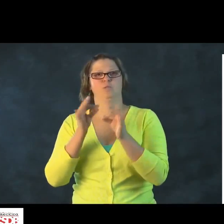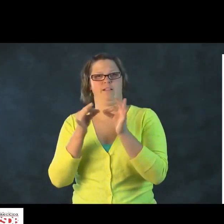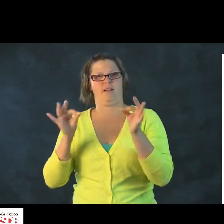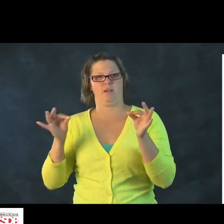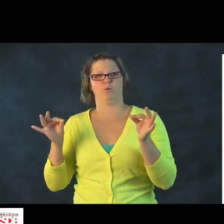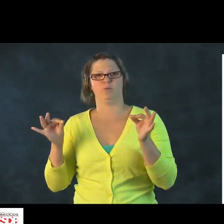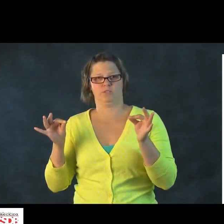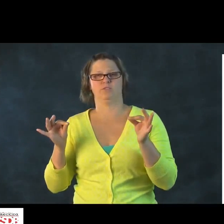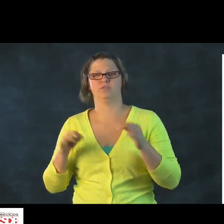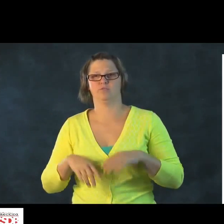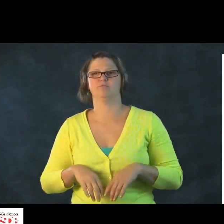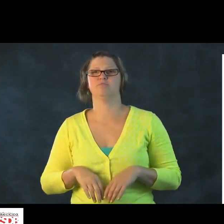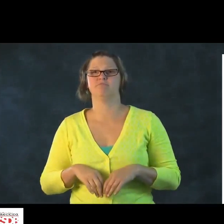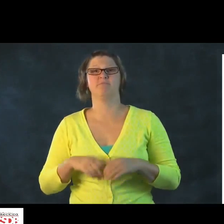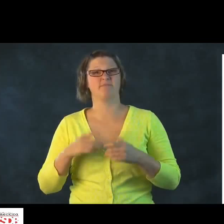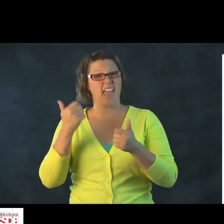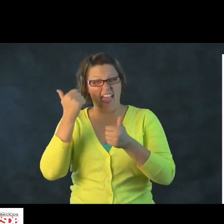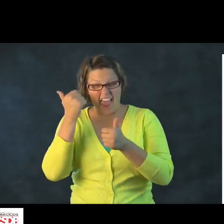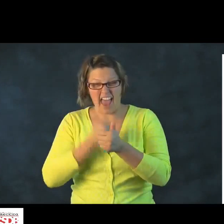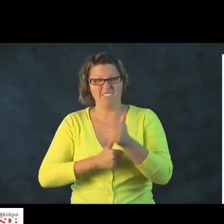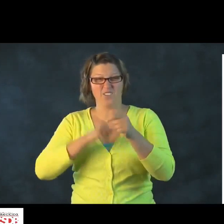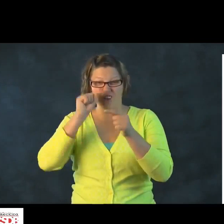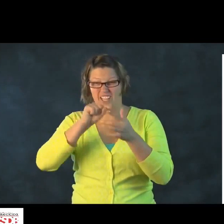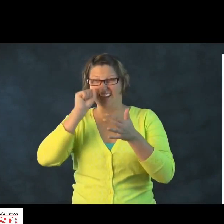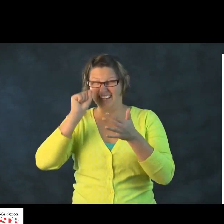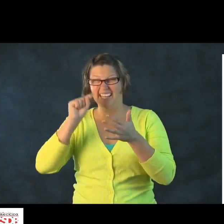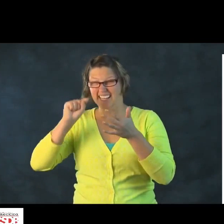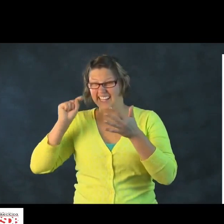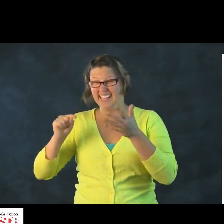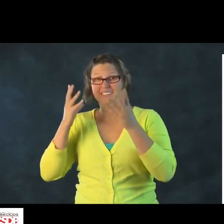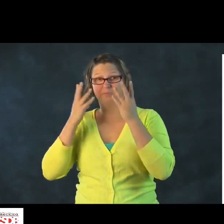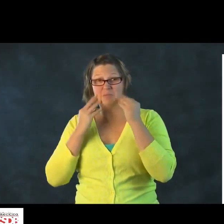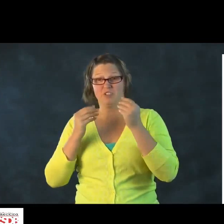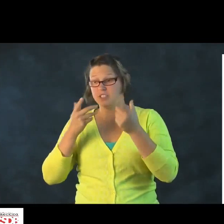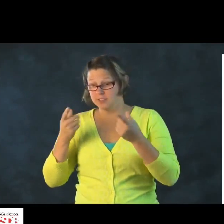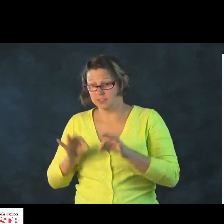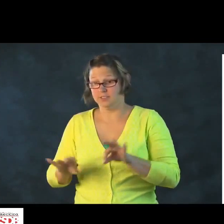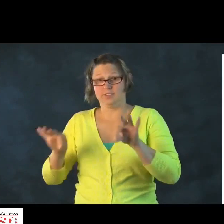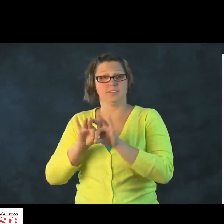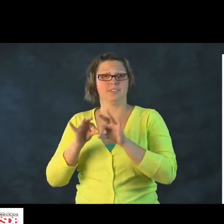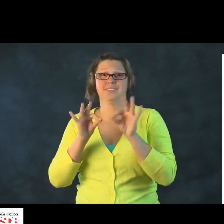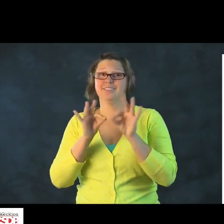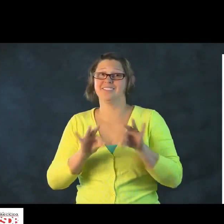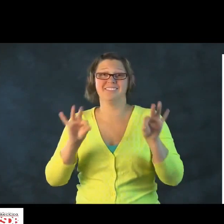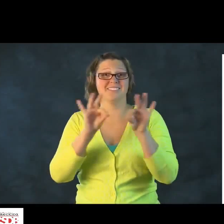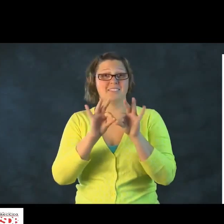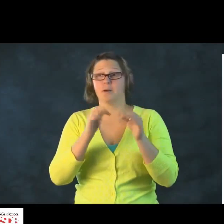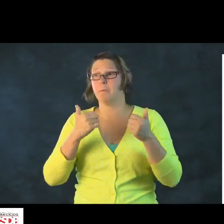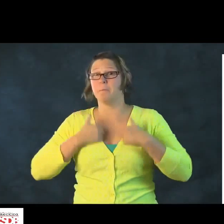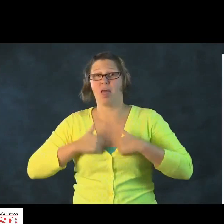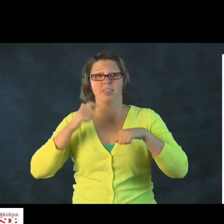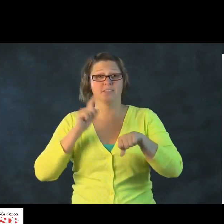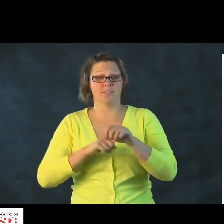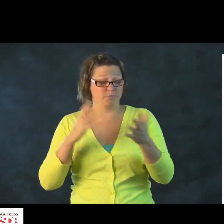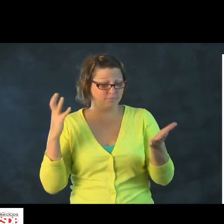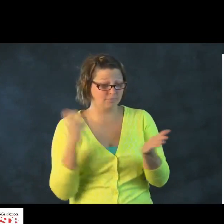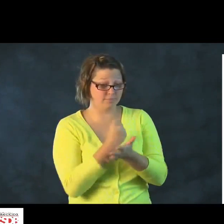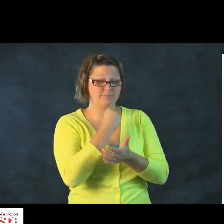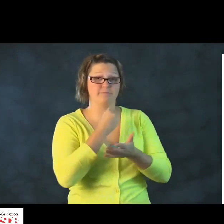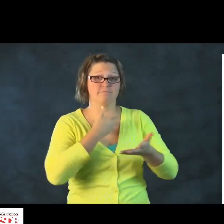They'll understand the concepts of when and where to use the language. Every experience is important.